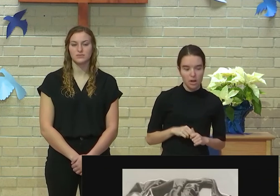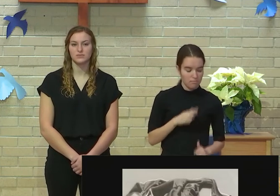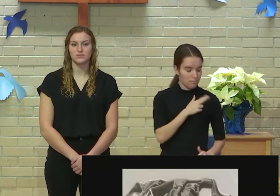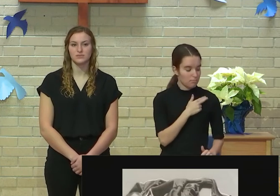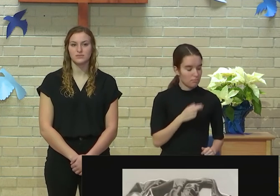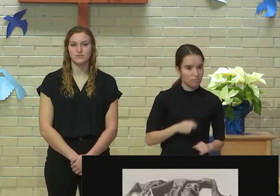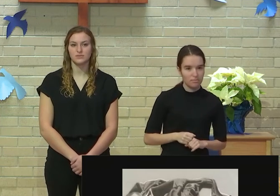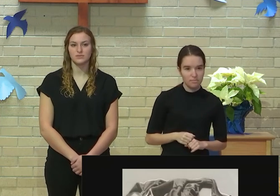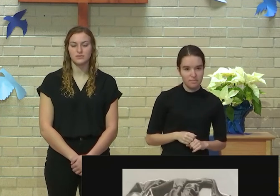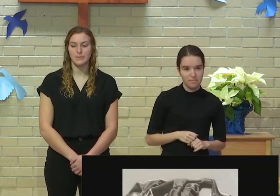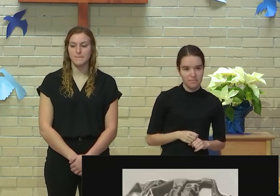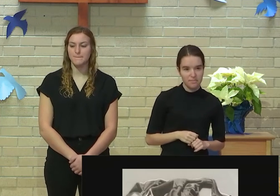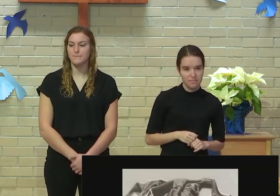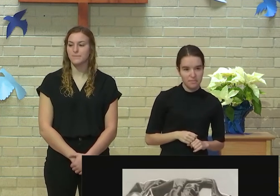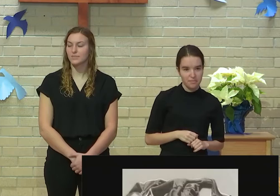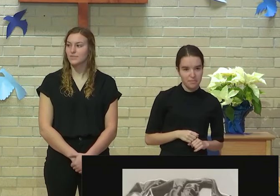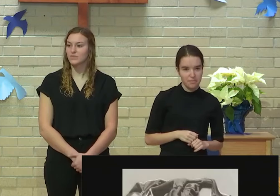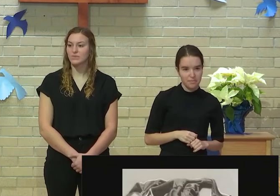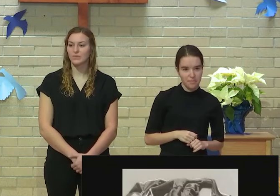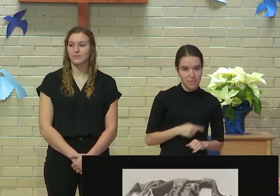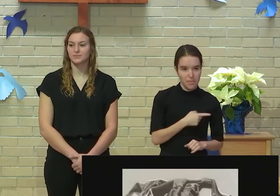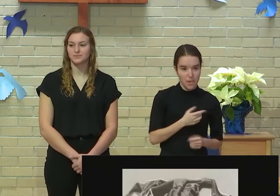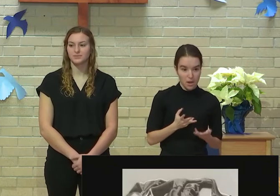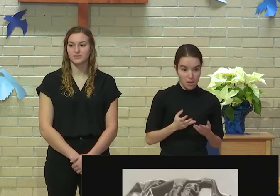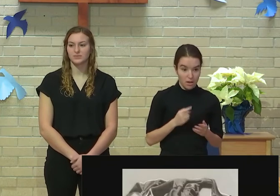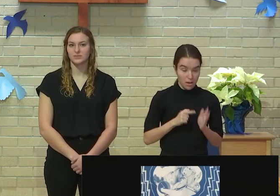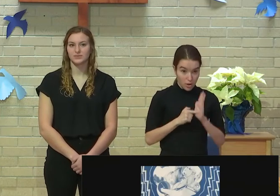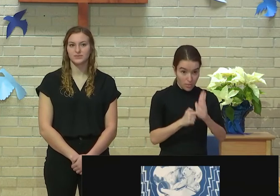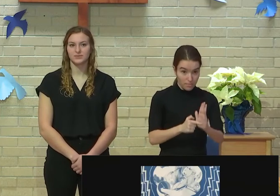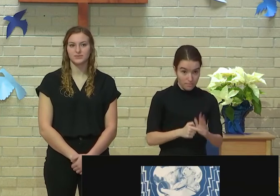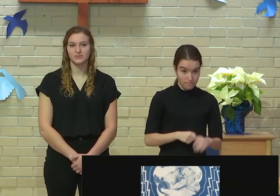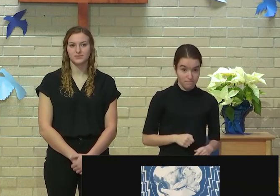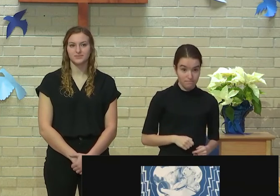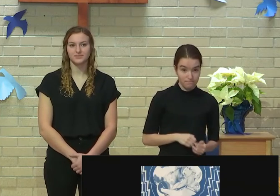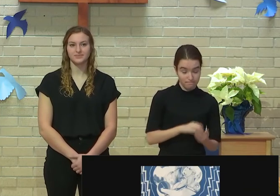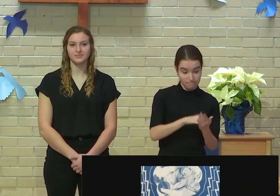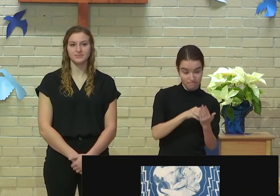And that's what I wanted to show with this particular piece.